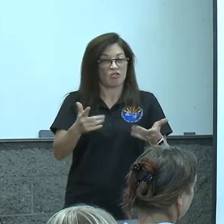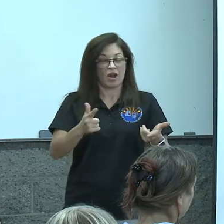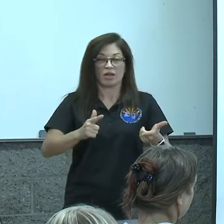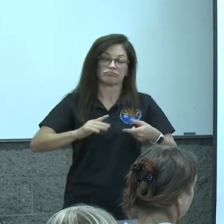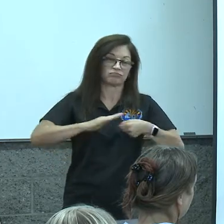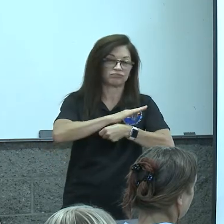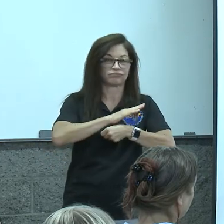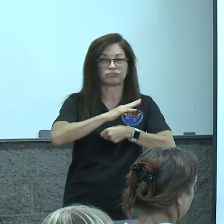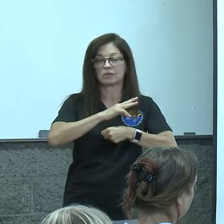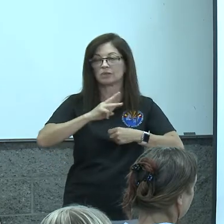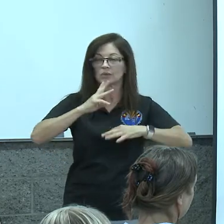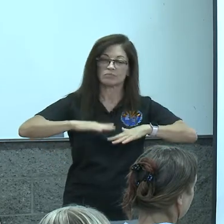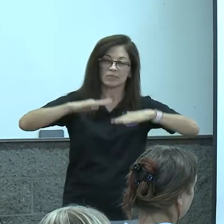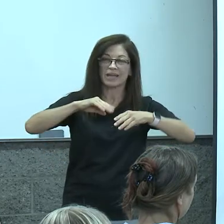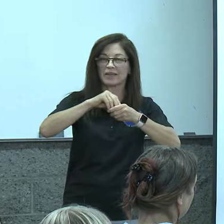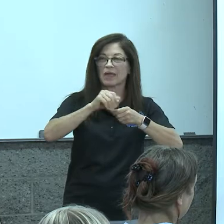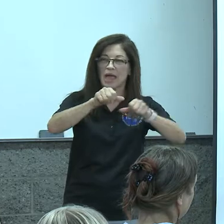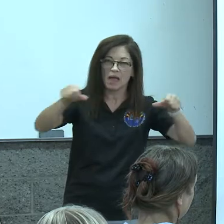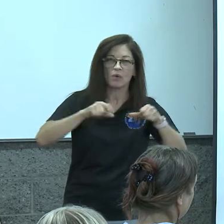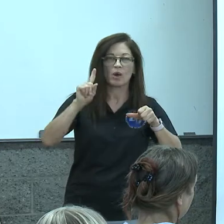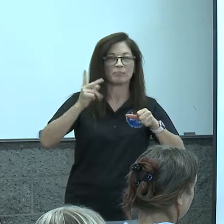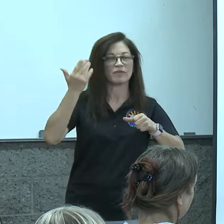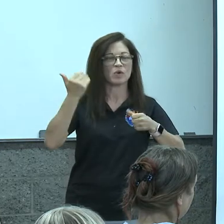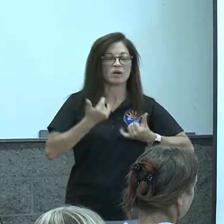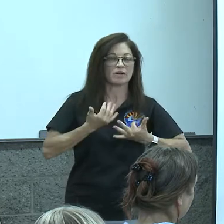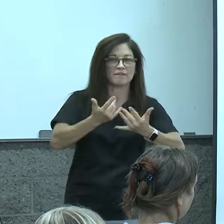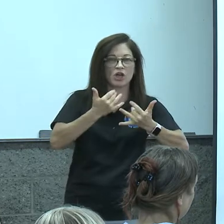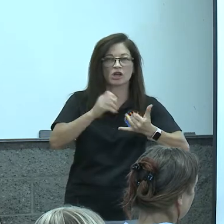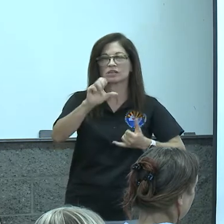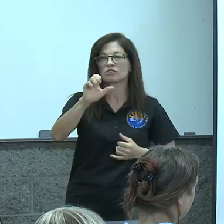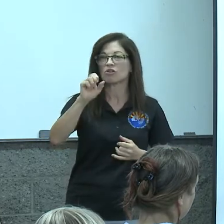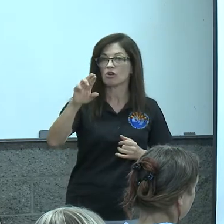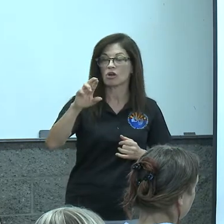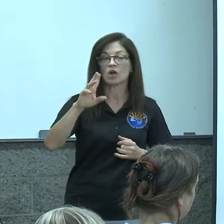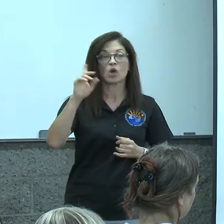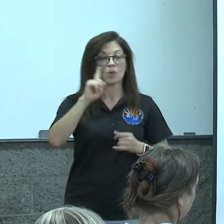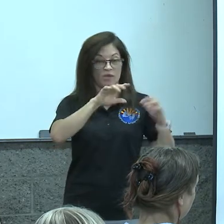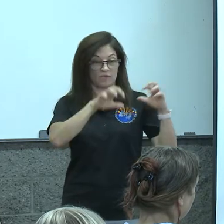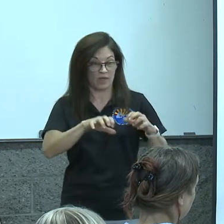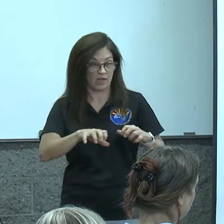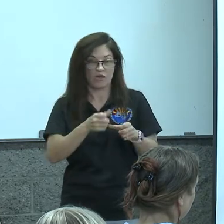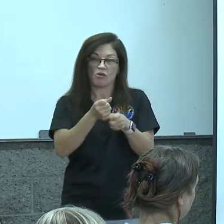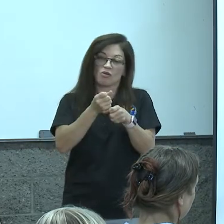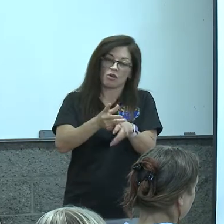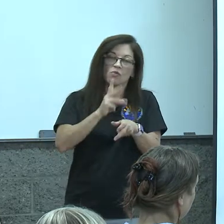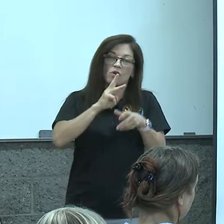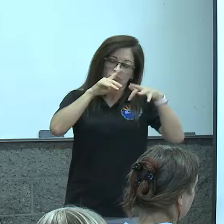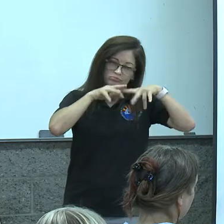in the whole burn scar area the event that we had that caused the flooding